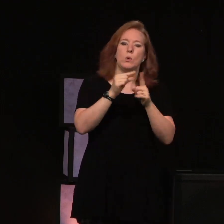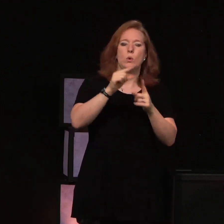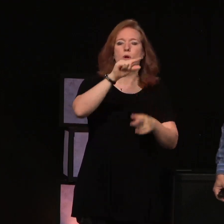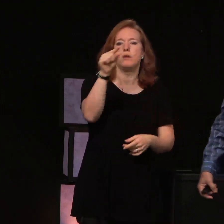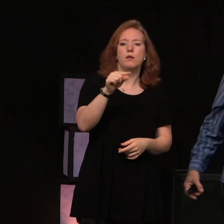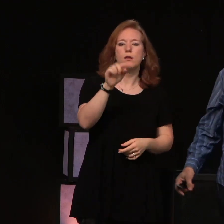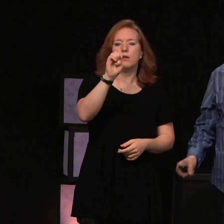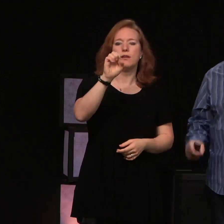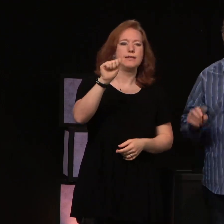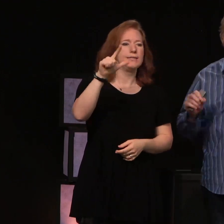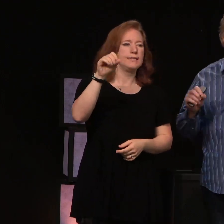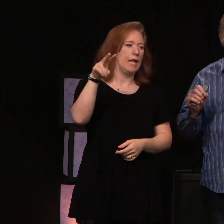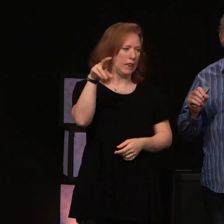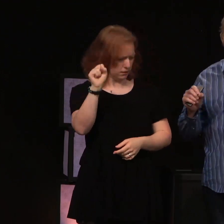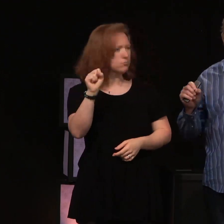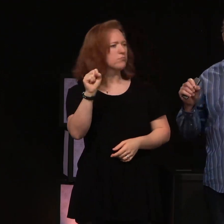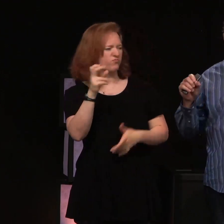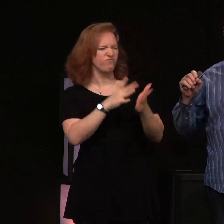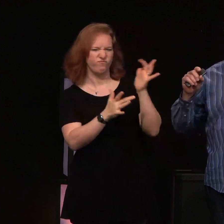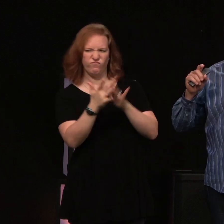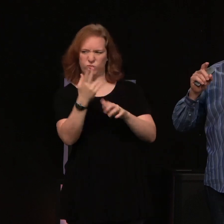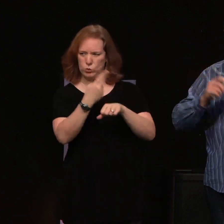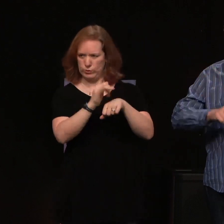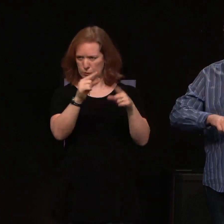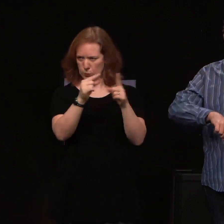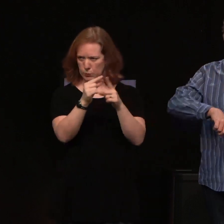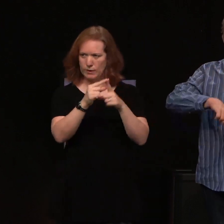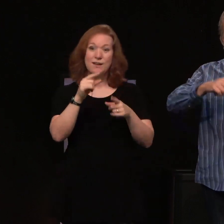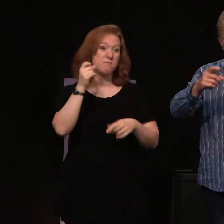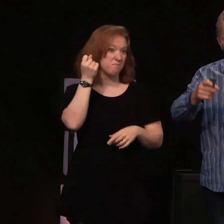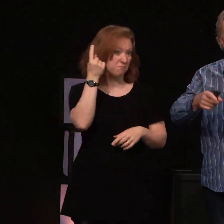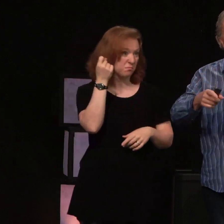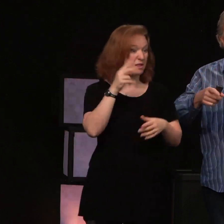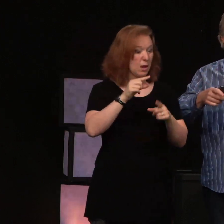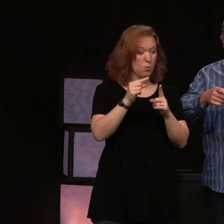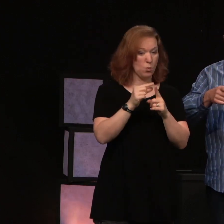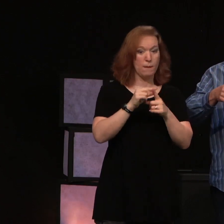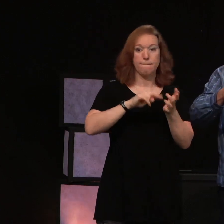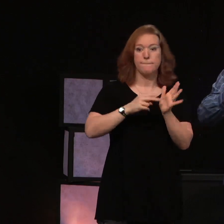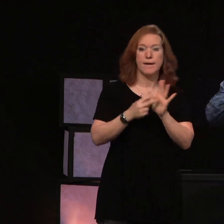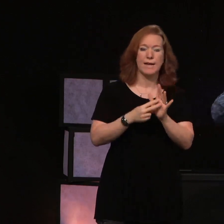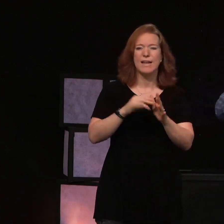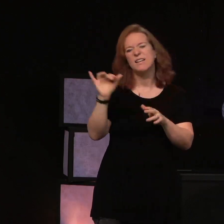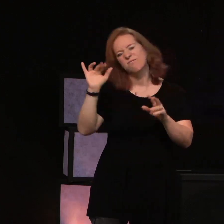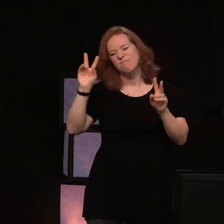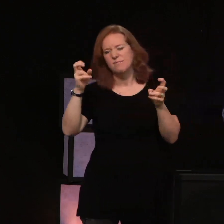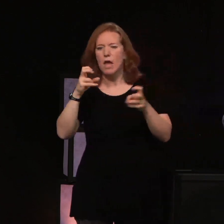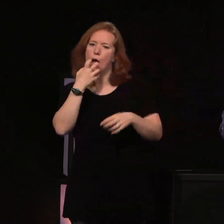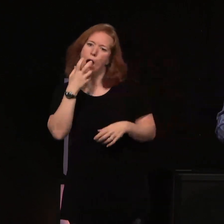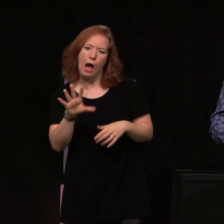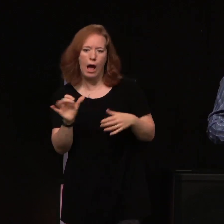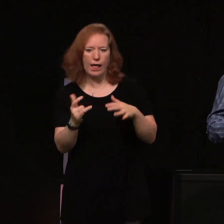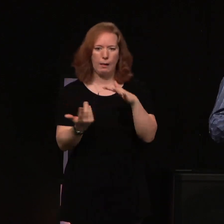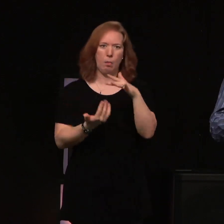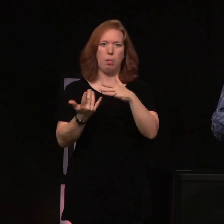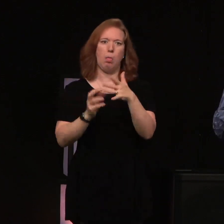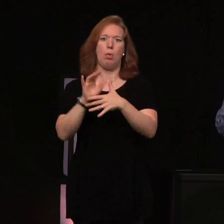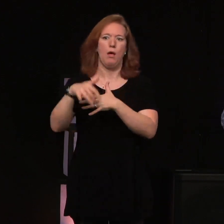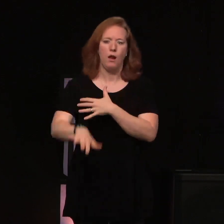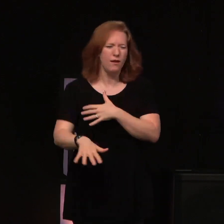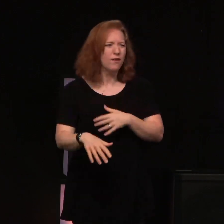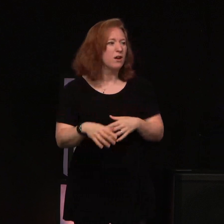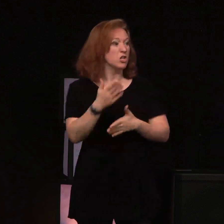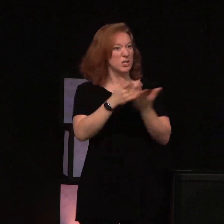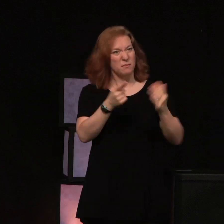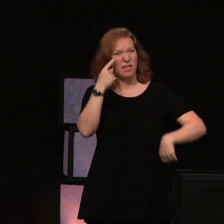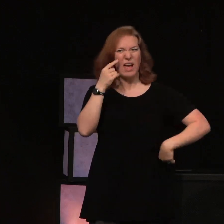And I've talked about that being hot to bubbling over. Now, some of you might think, well, that sounds like anger. No,